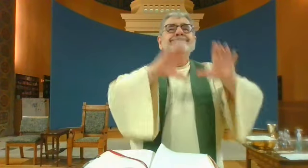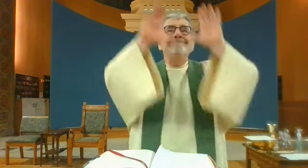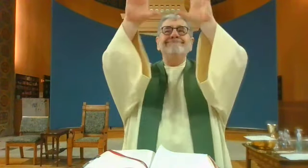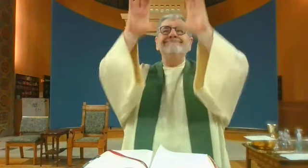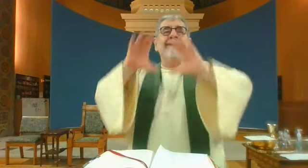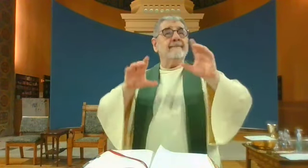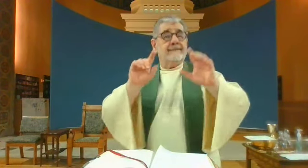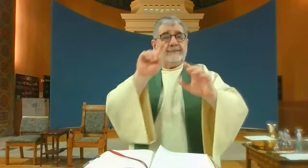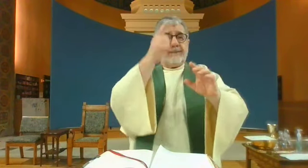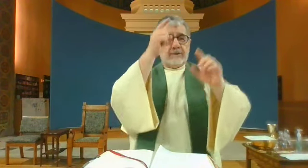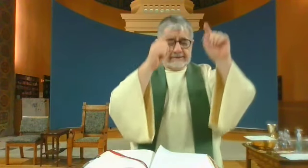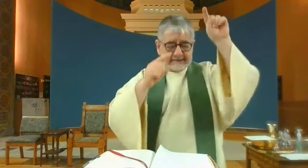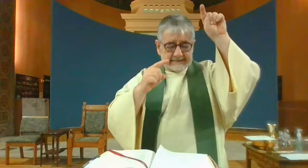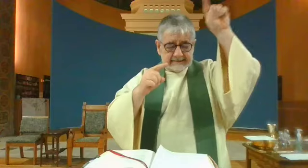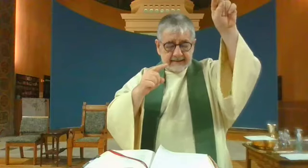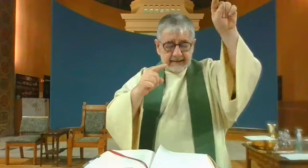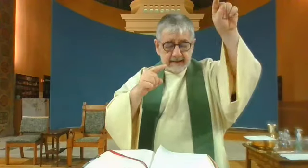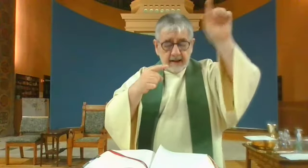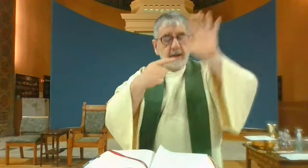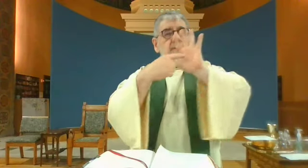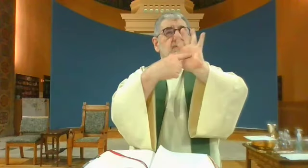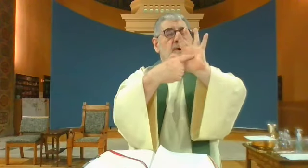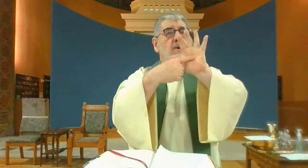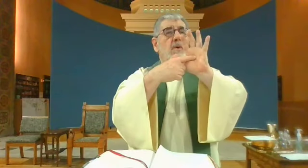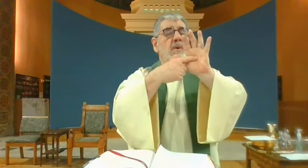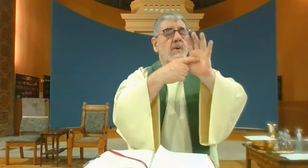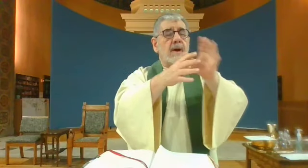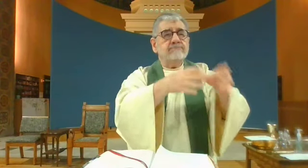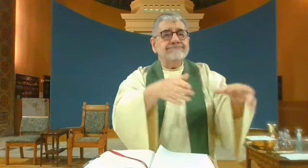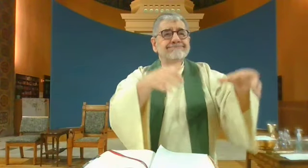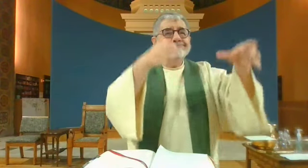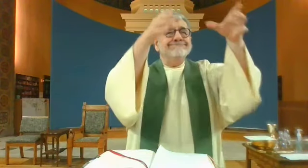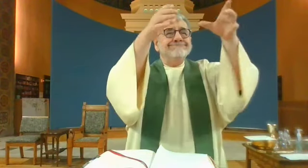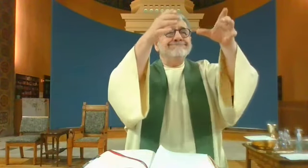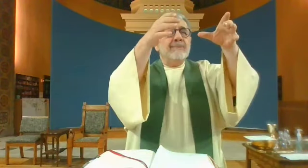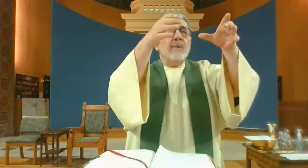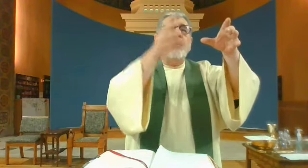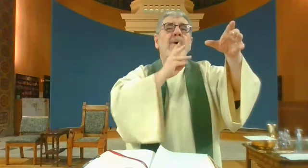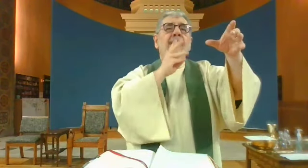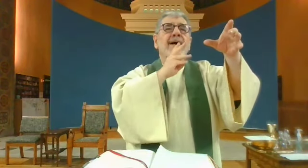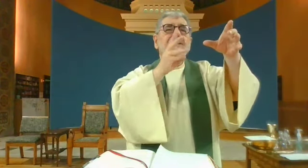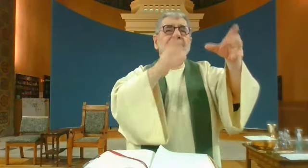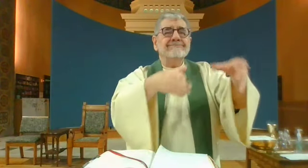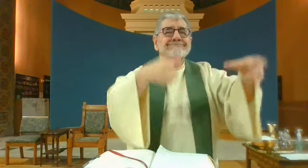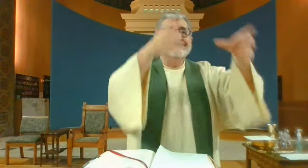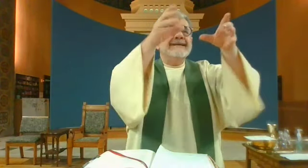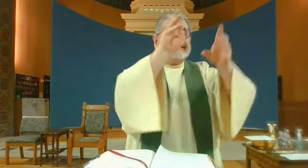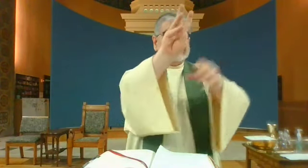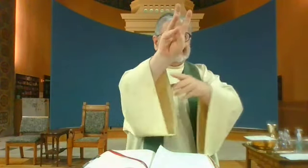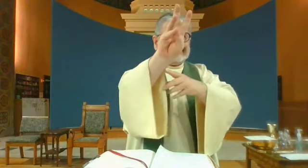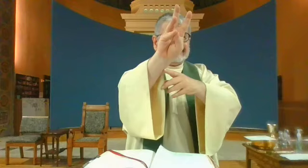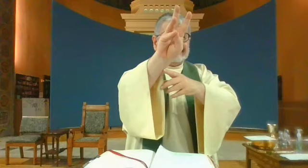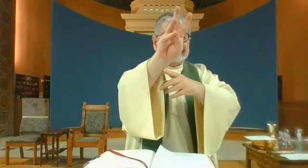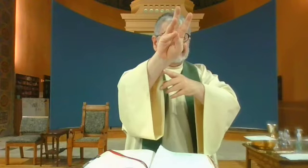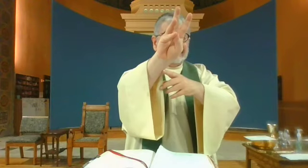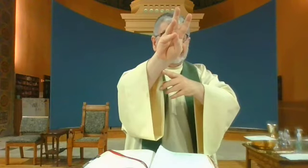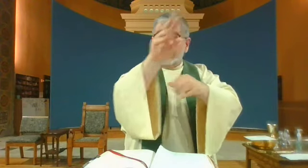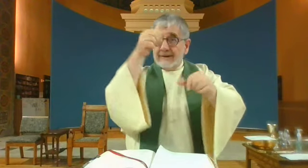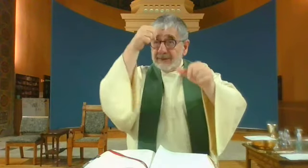So there's four panels. And the first panel, it shows these large vats of water. The six.